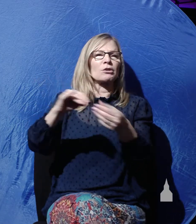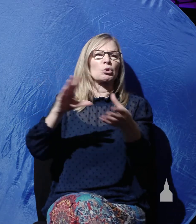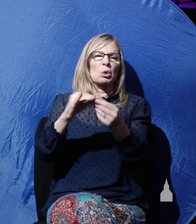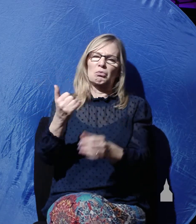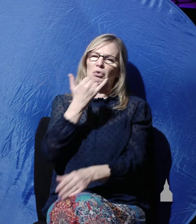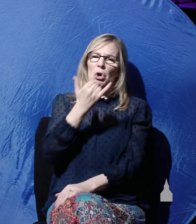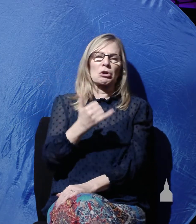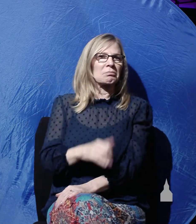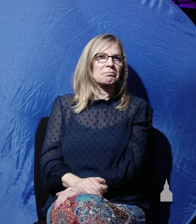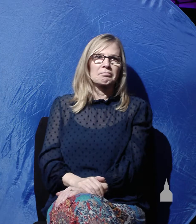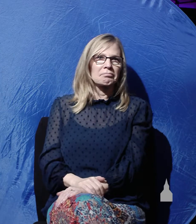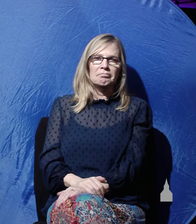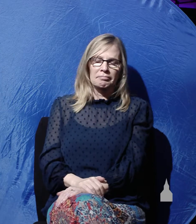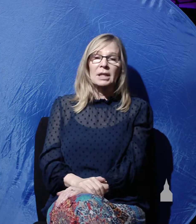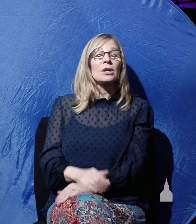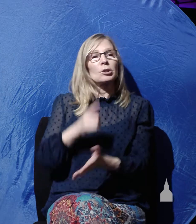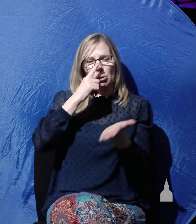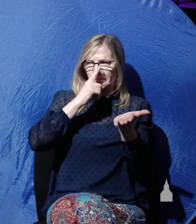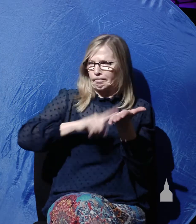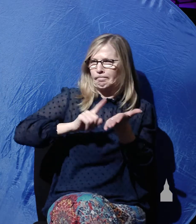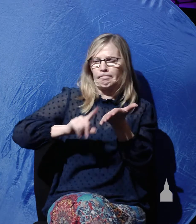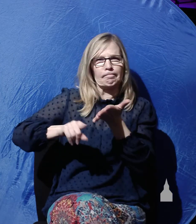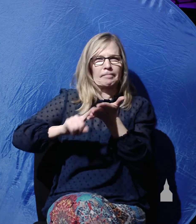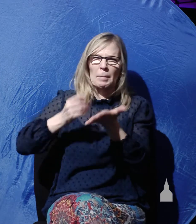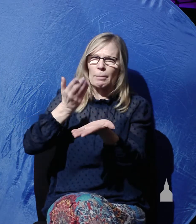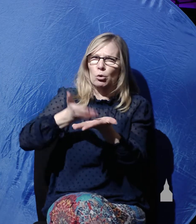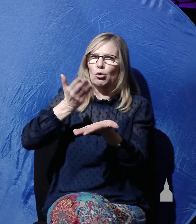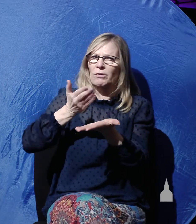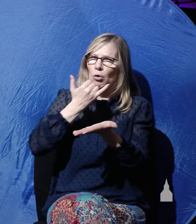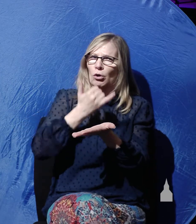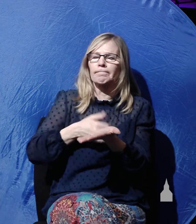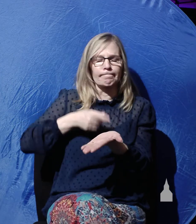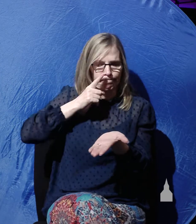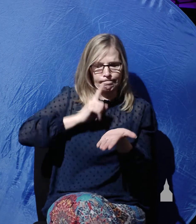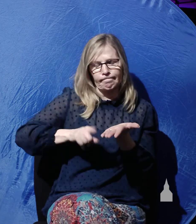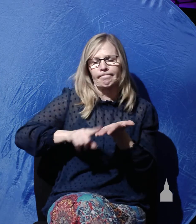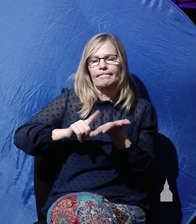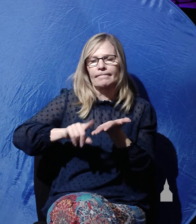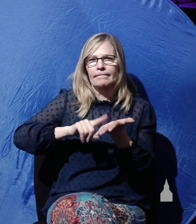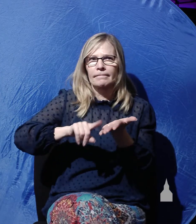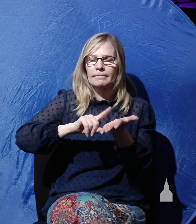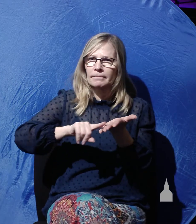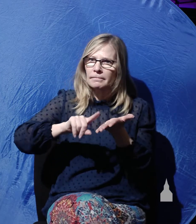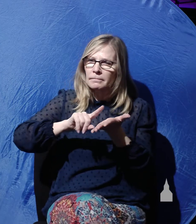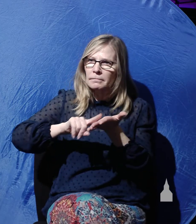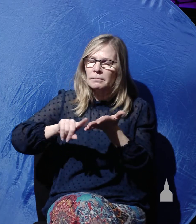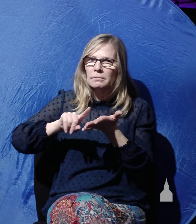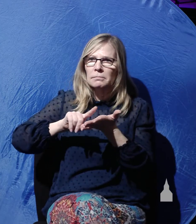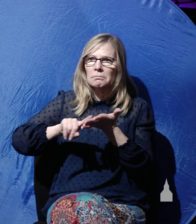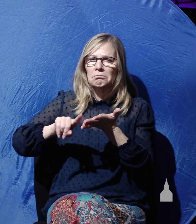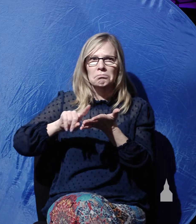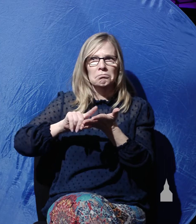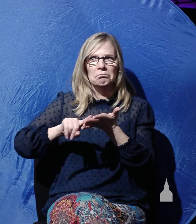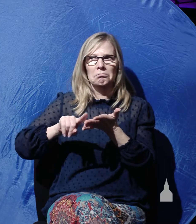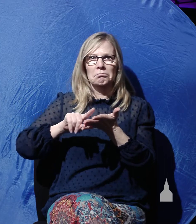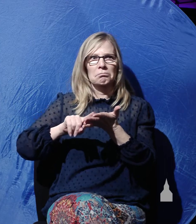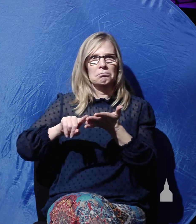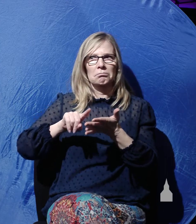of doing his investigation, Morrison became convinced of Christ's resurrection, and he wrote a book about it. You know what he named the book?